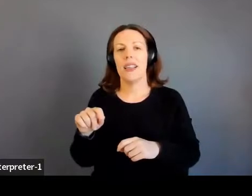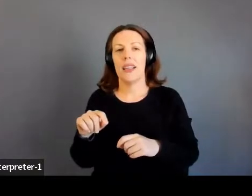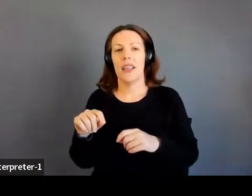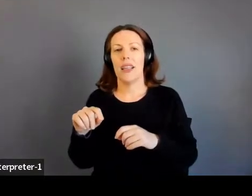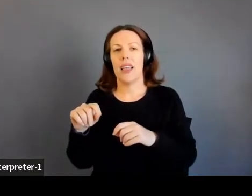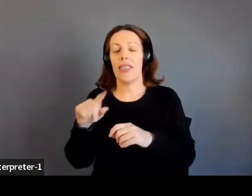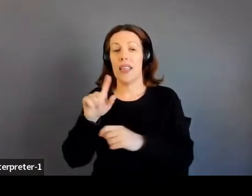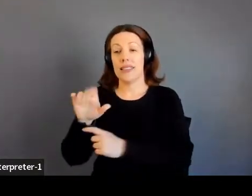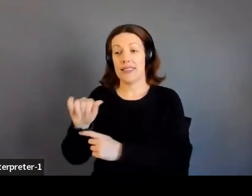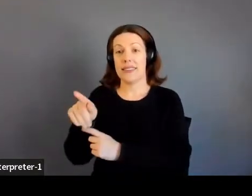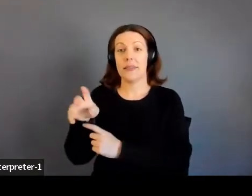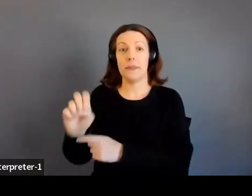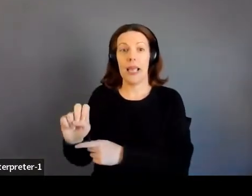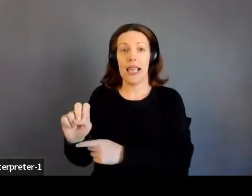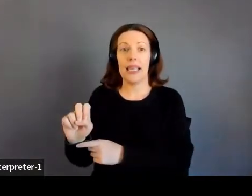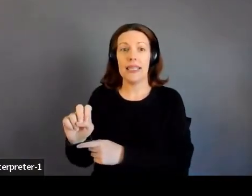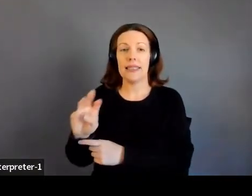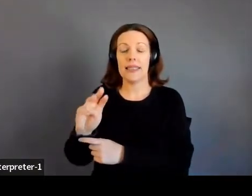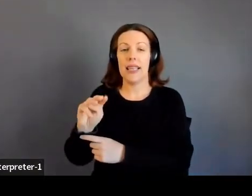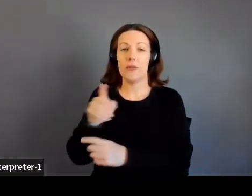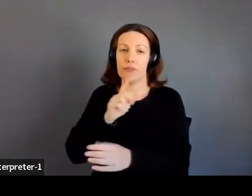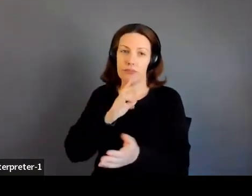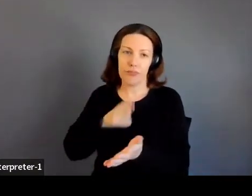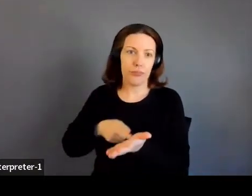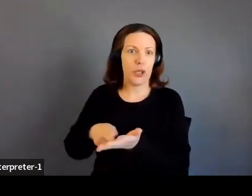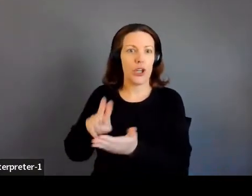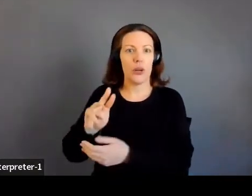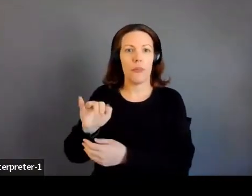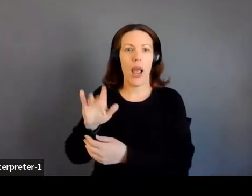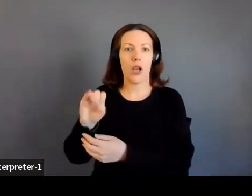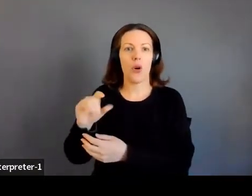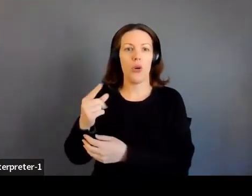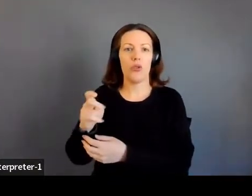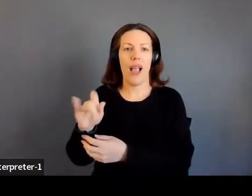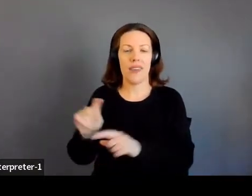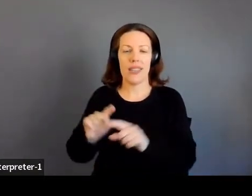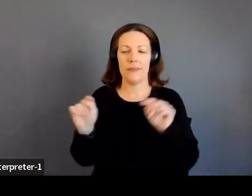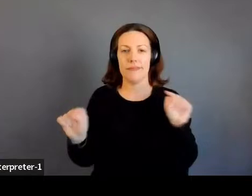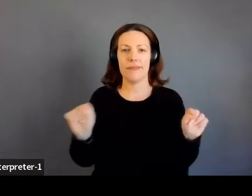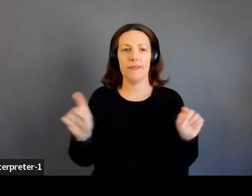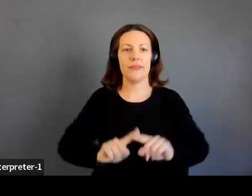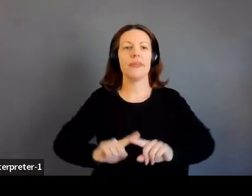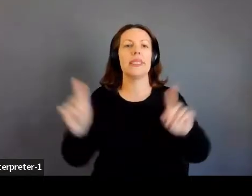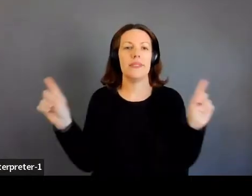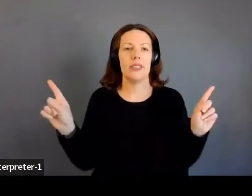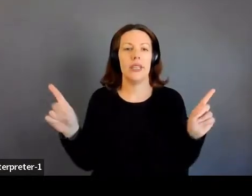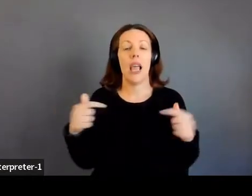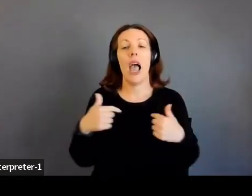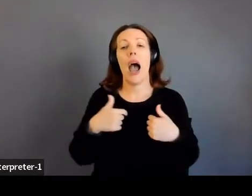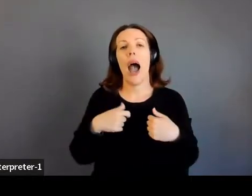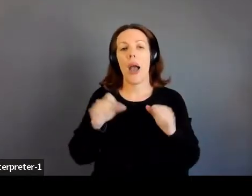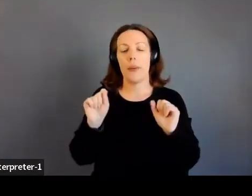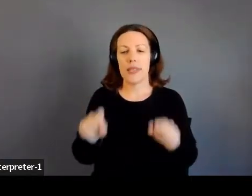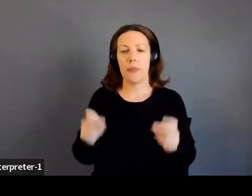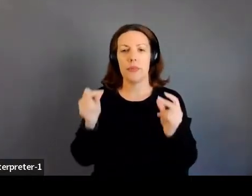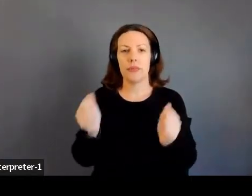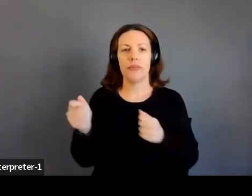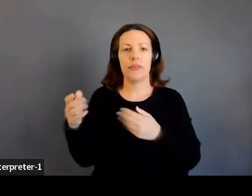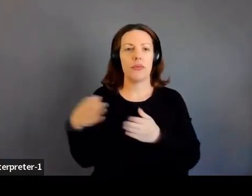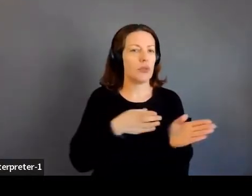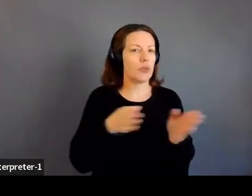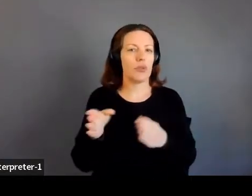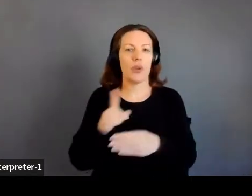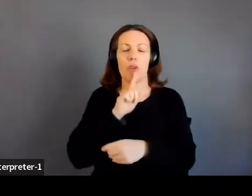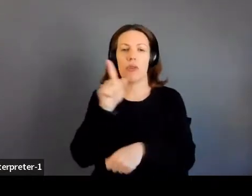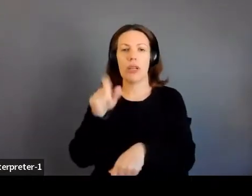than was in this pure microgravity environment of space. And I was immediately able to change my course of action in